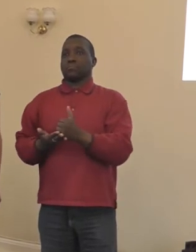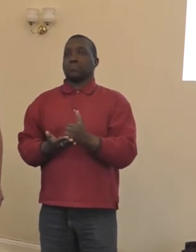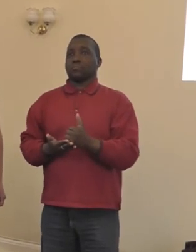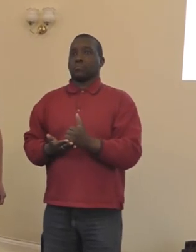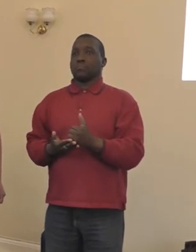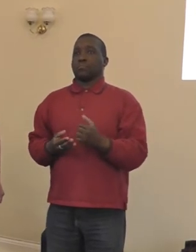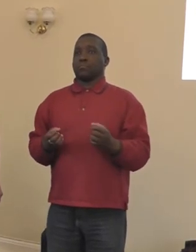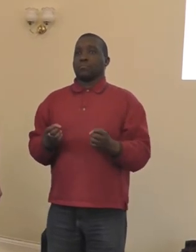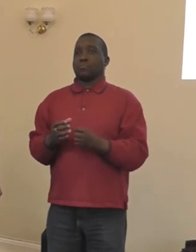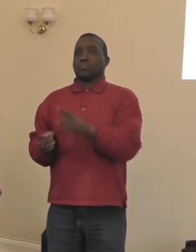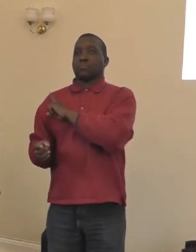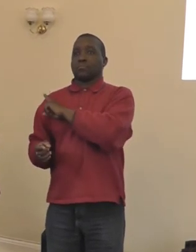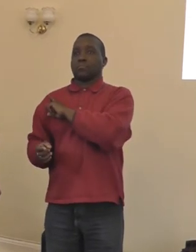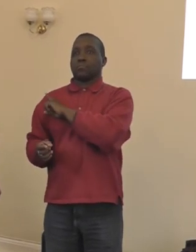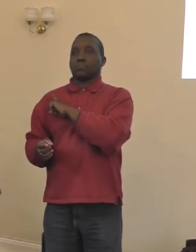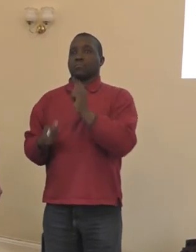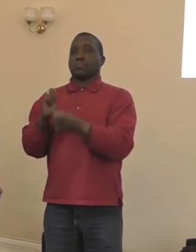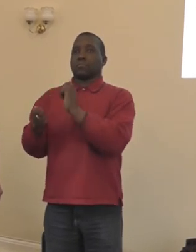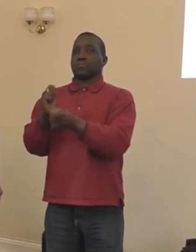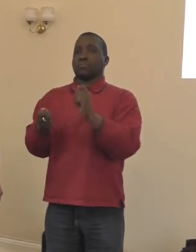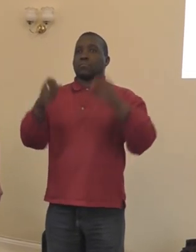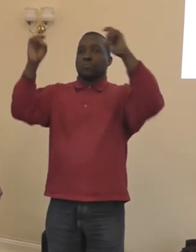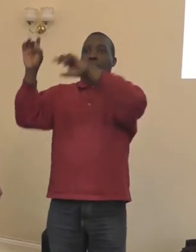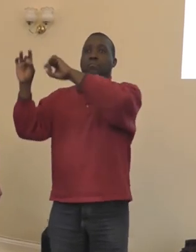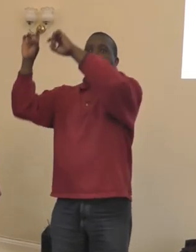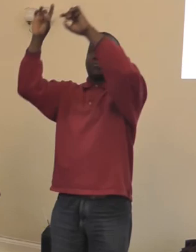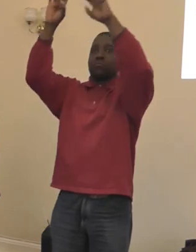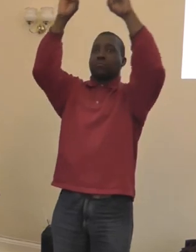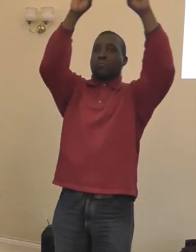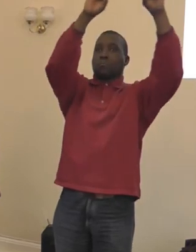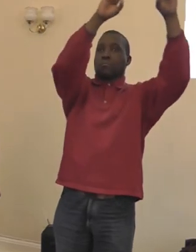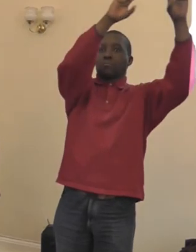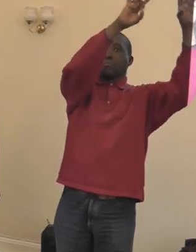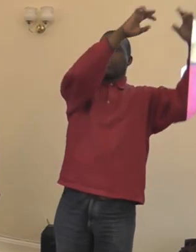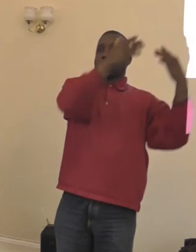Because silver is the star today. you. you.